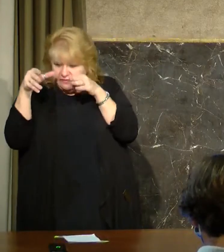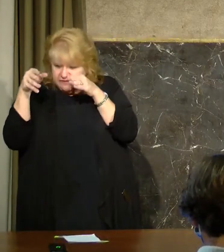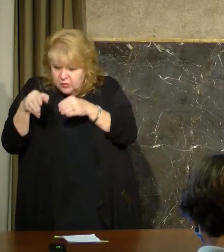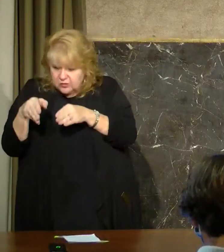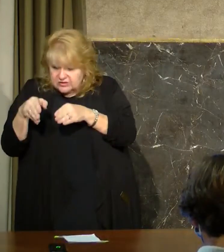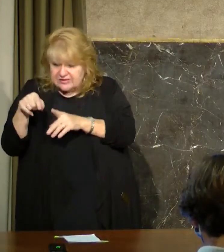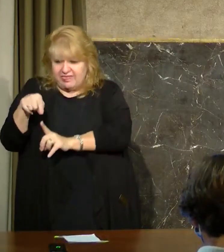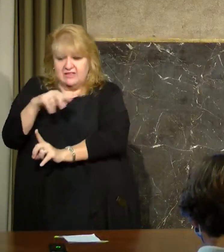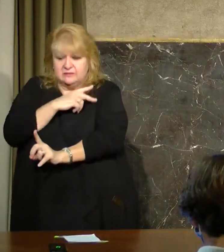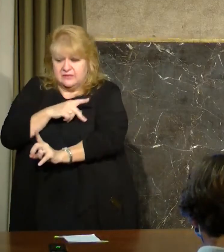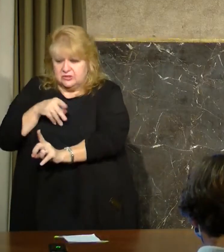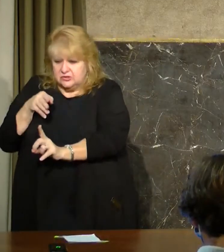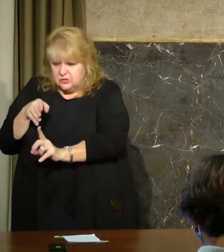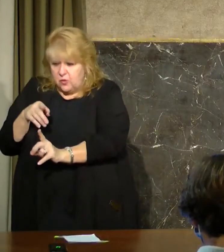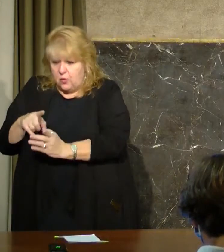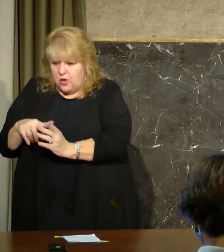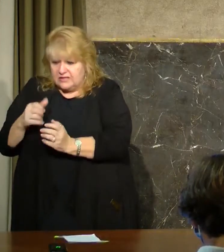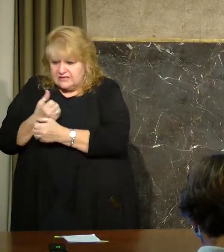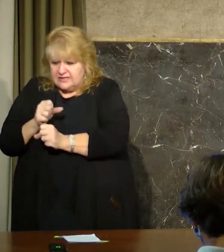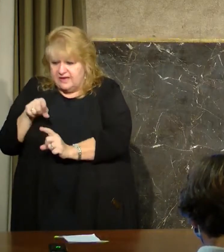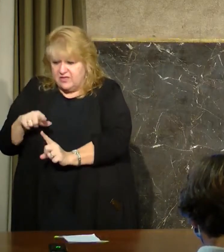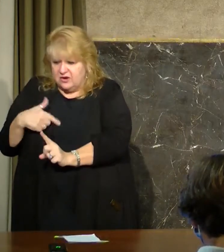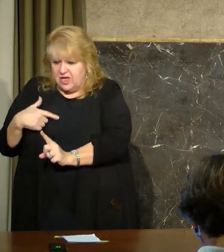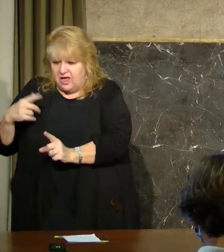and what's going to save my patient's life.